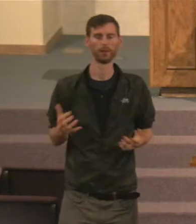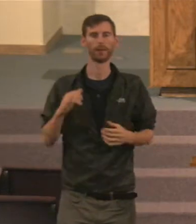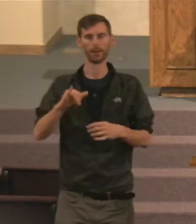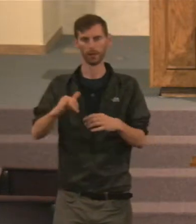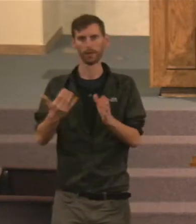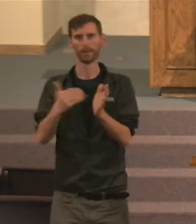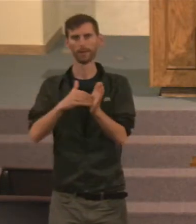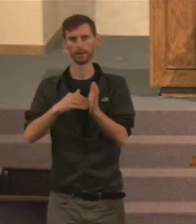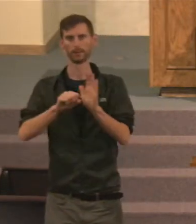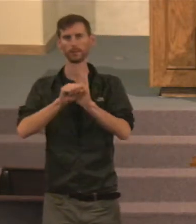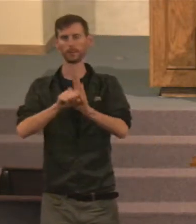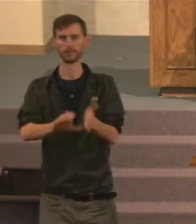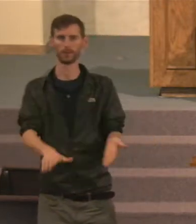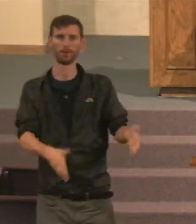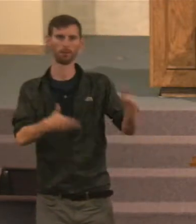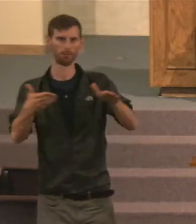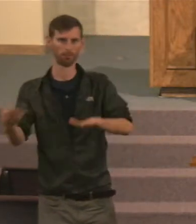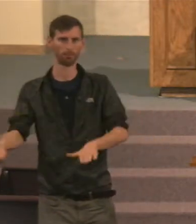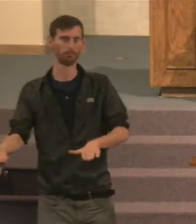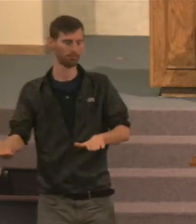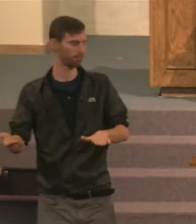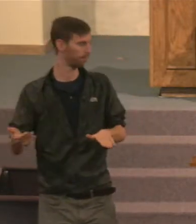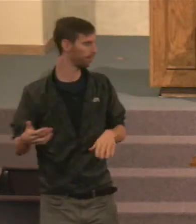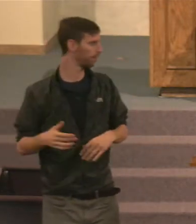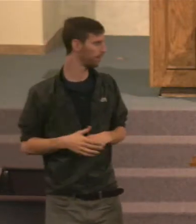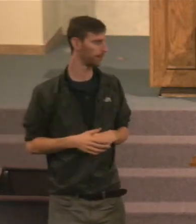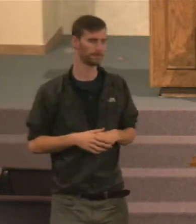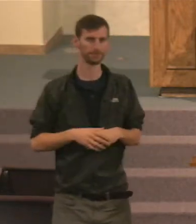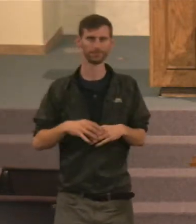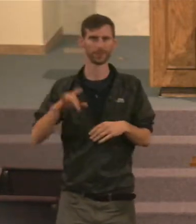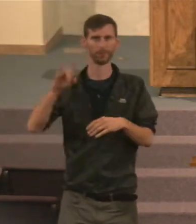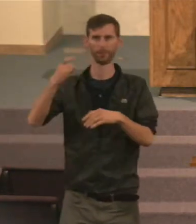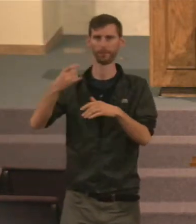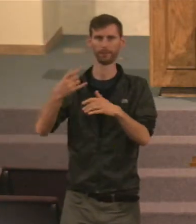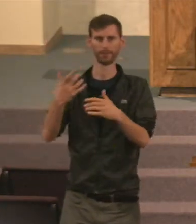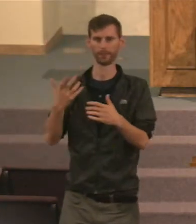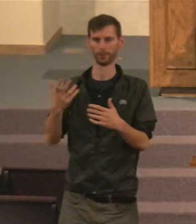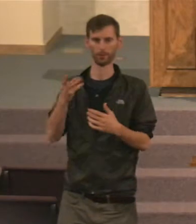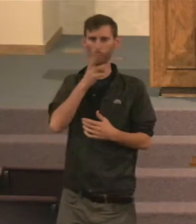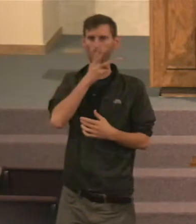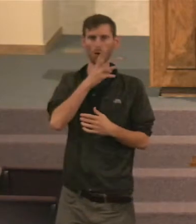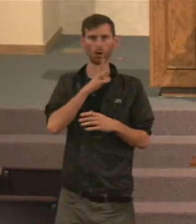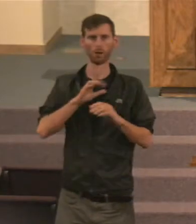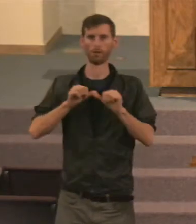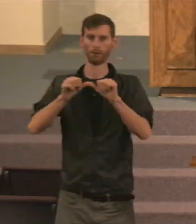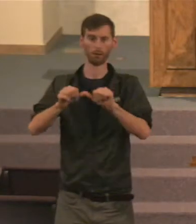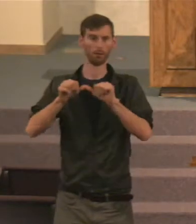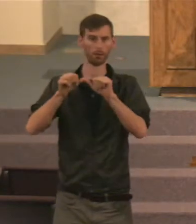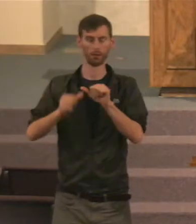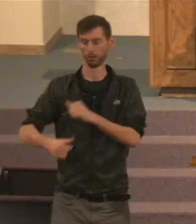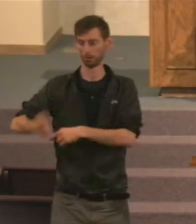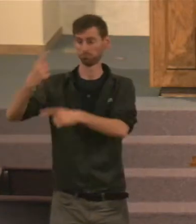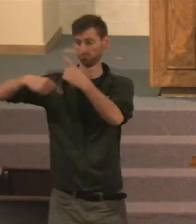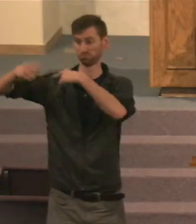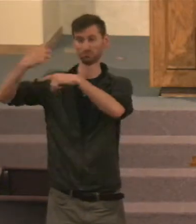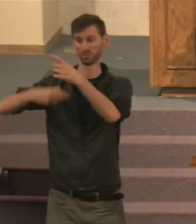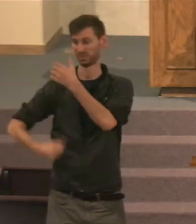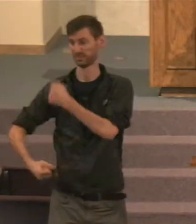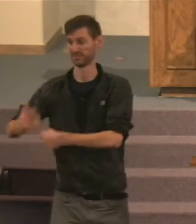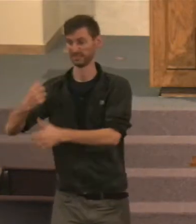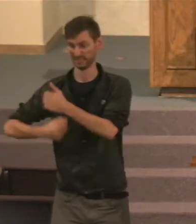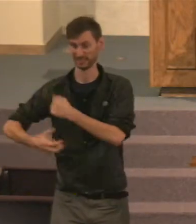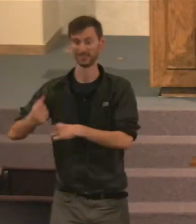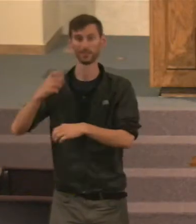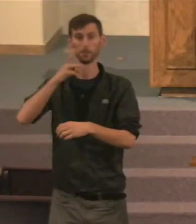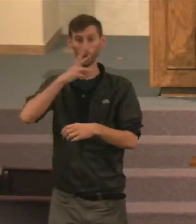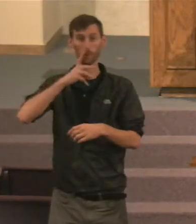symbolize death. You know, That as you age, You get older and older, And this body, It's easier and weaker, And the time's